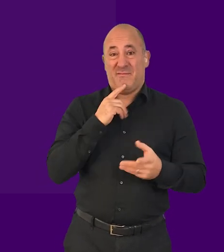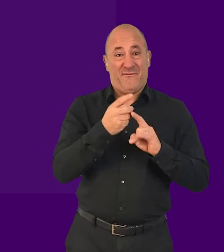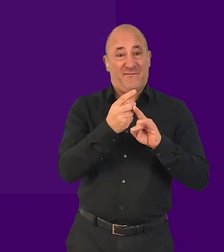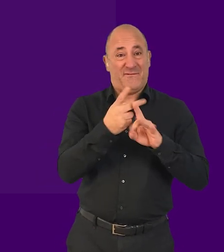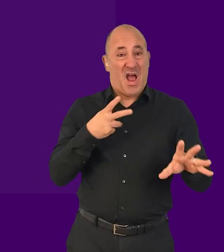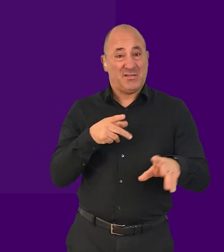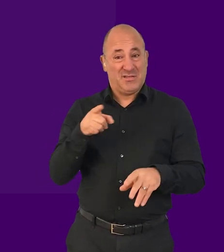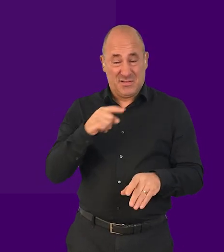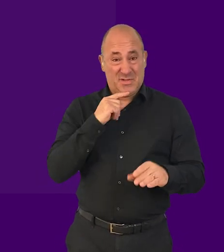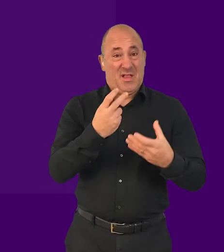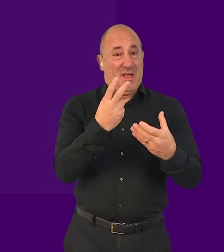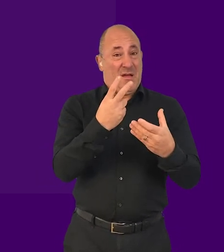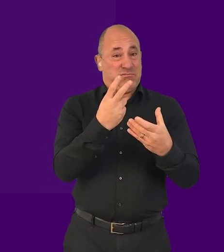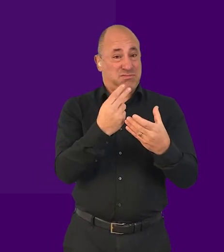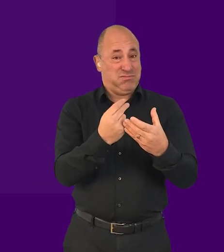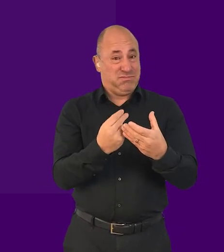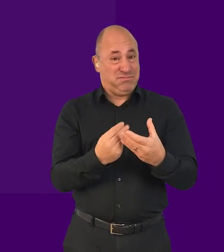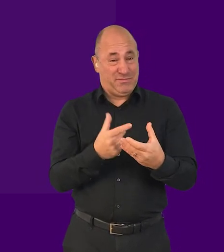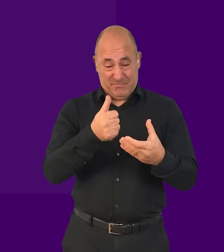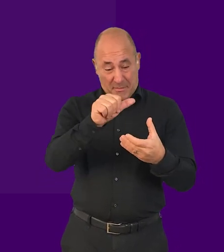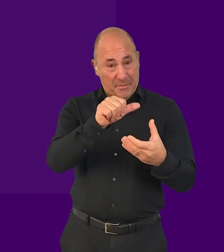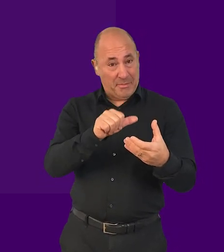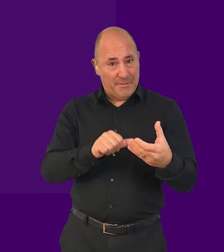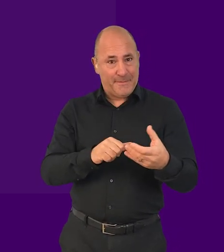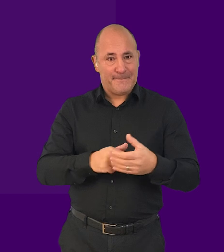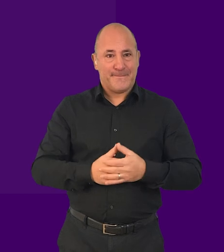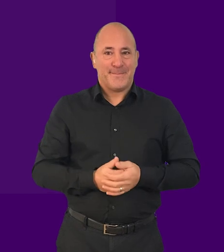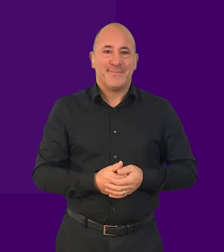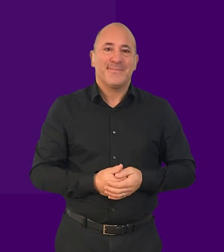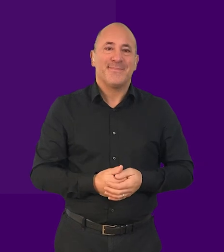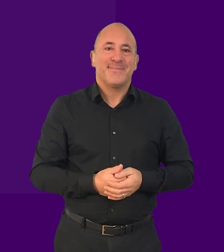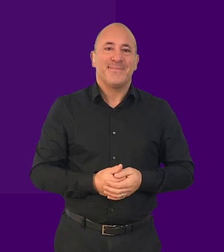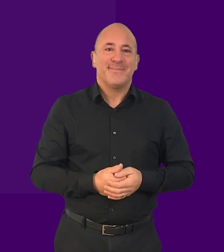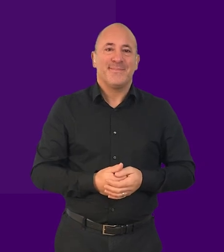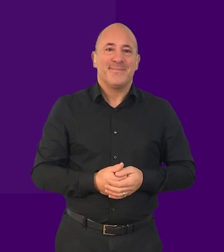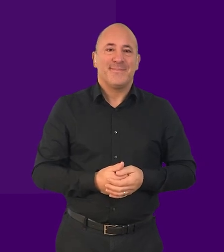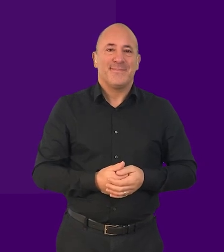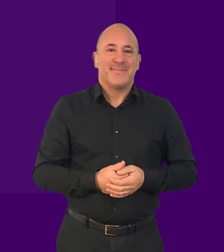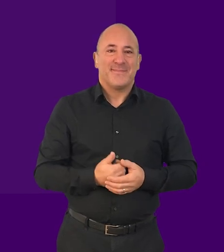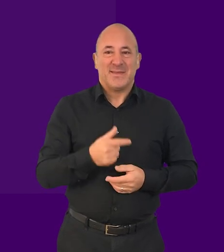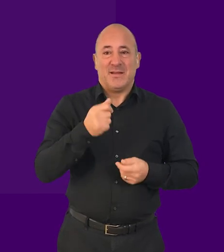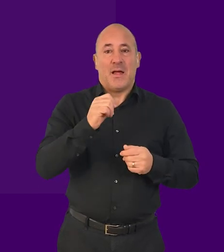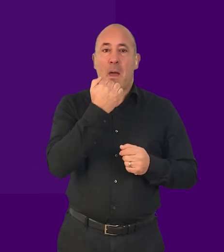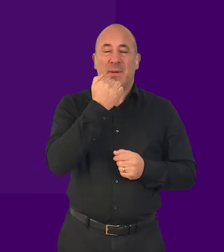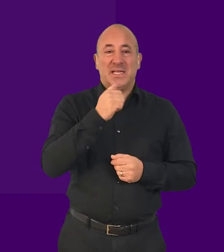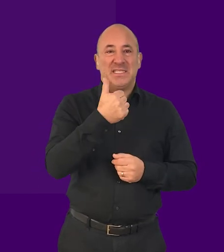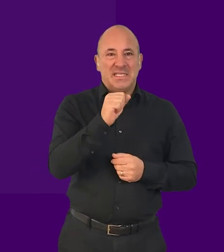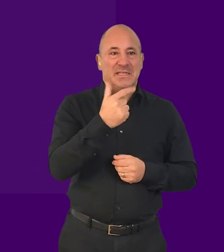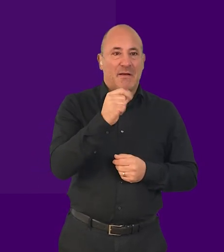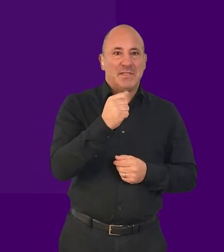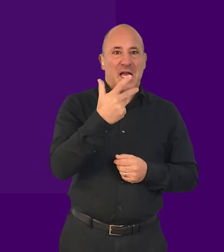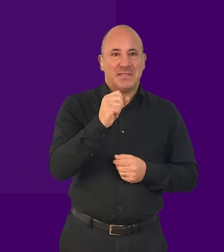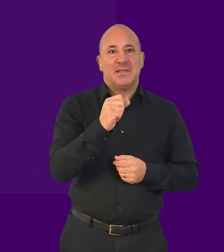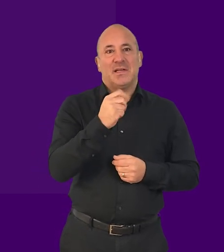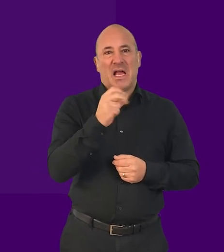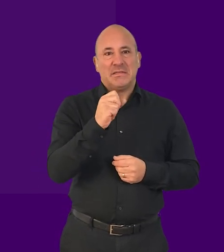homepage. Speaking rate, 60%, 65%, 70%, 75%, 80%,